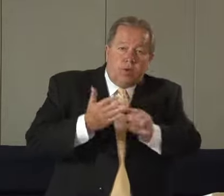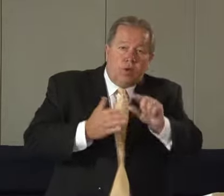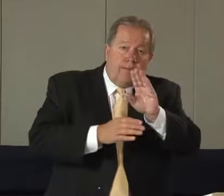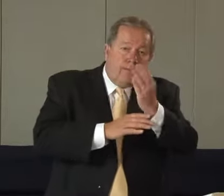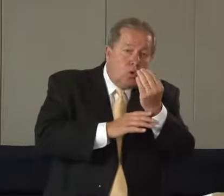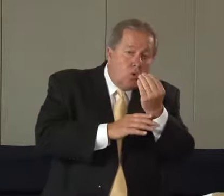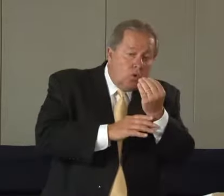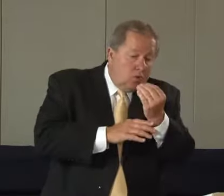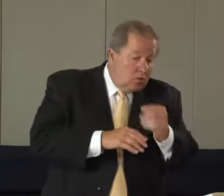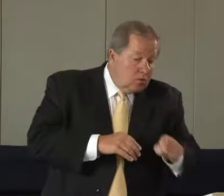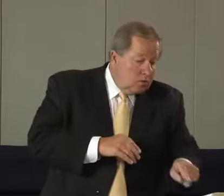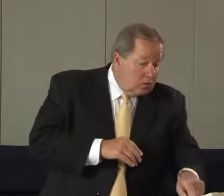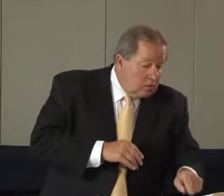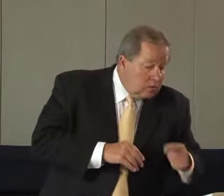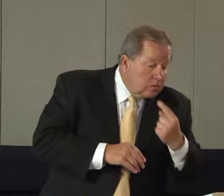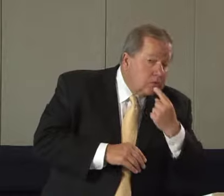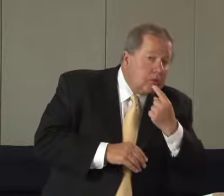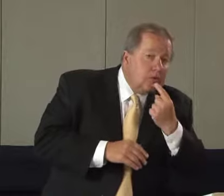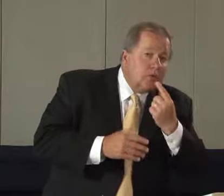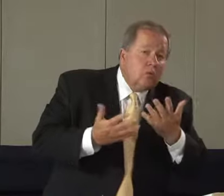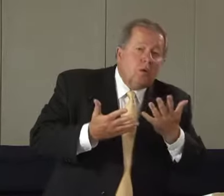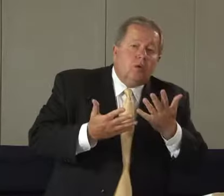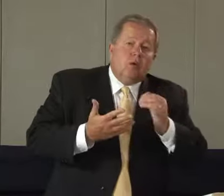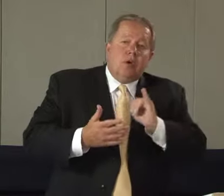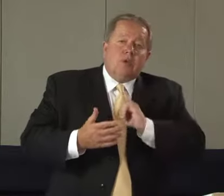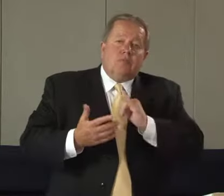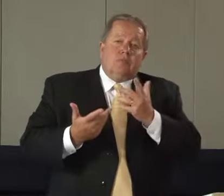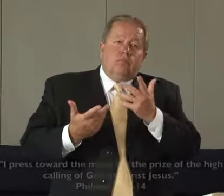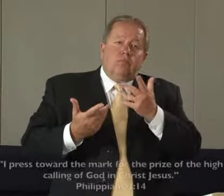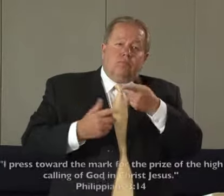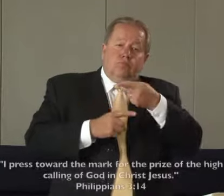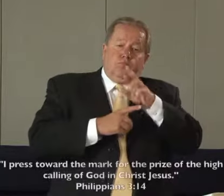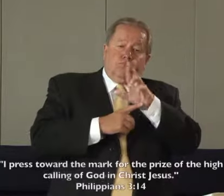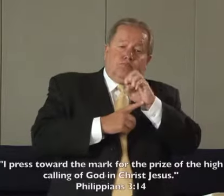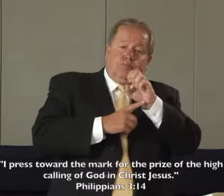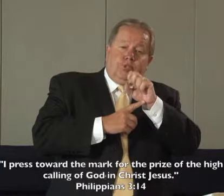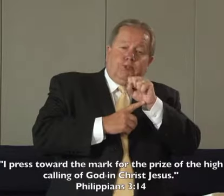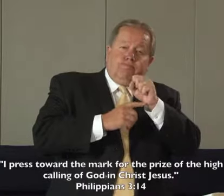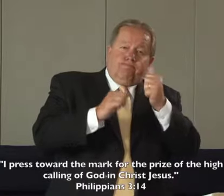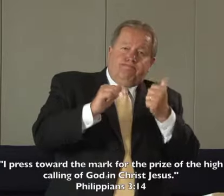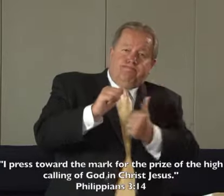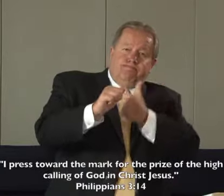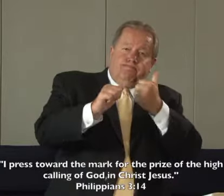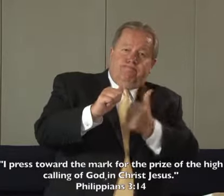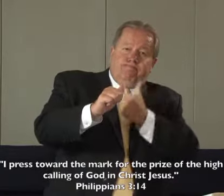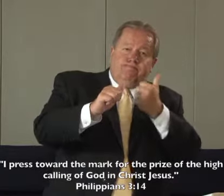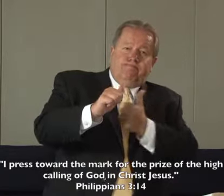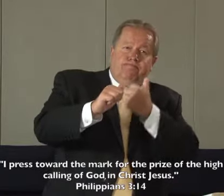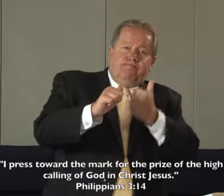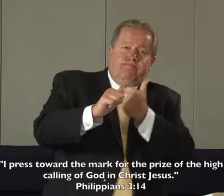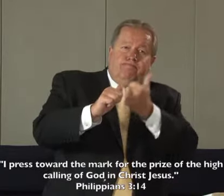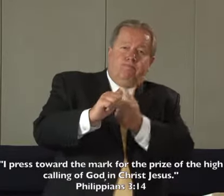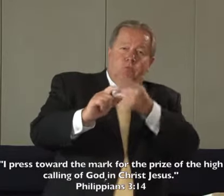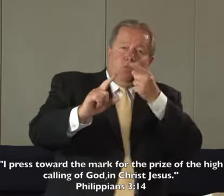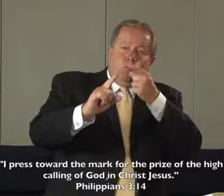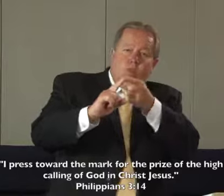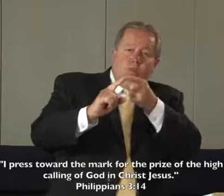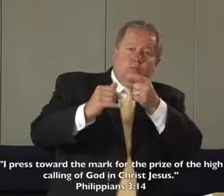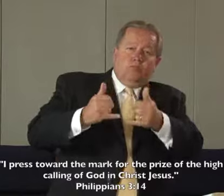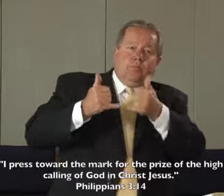3 verse 14 Paul says I press I pursue the